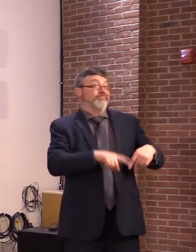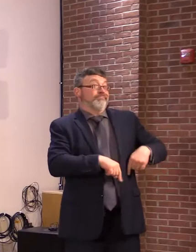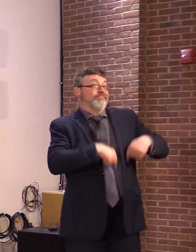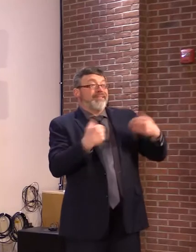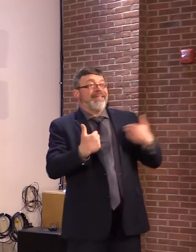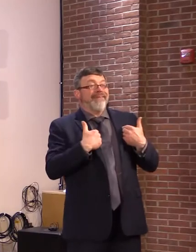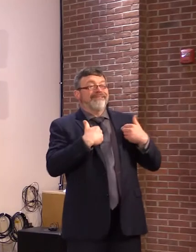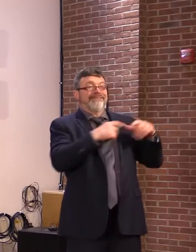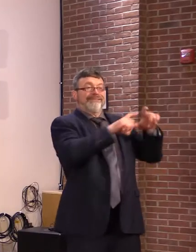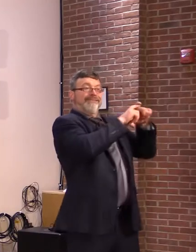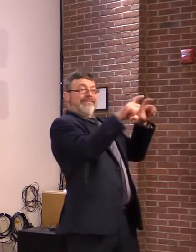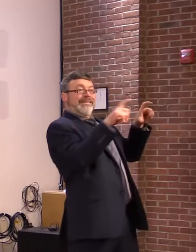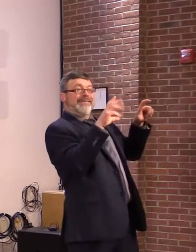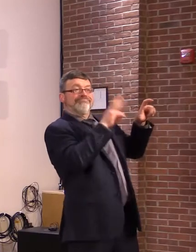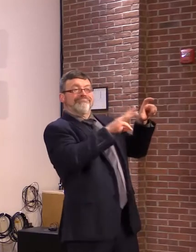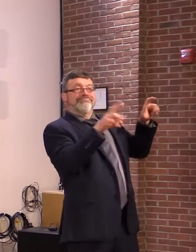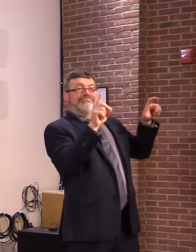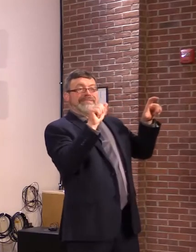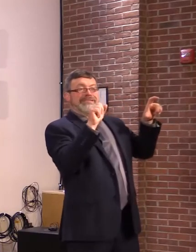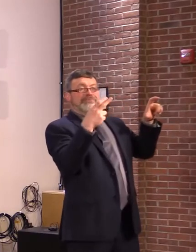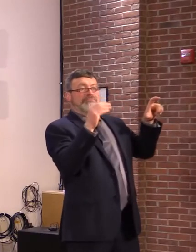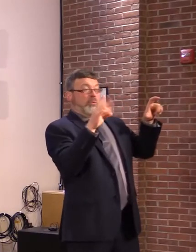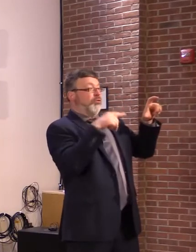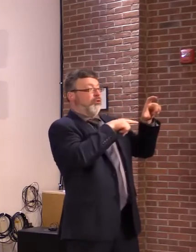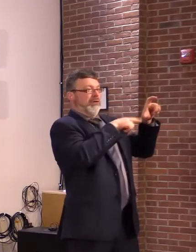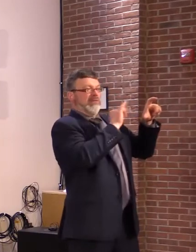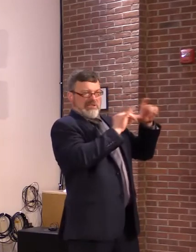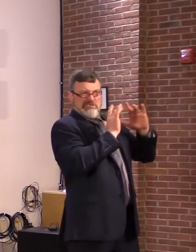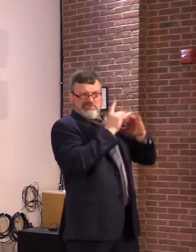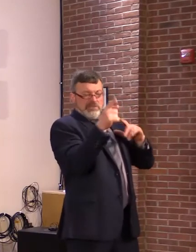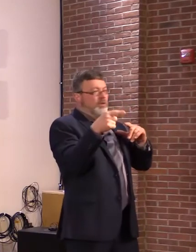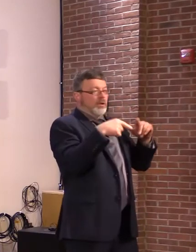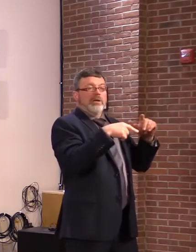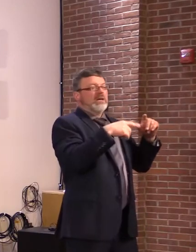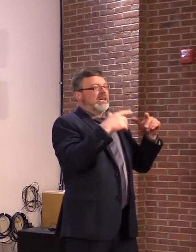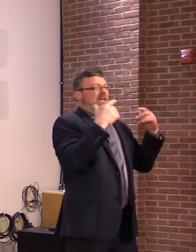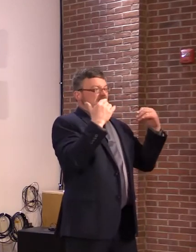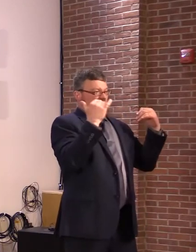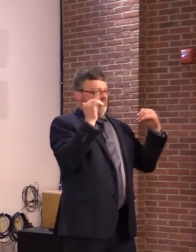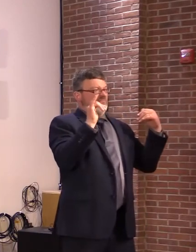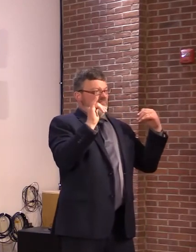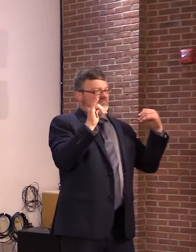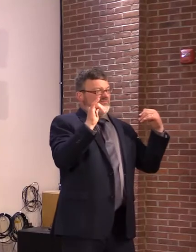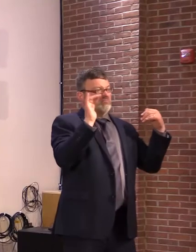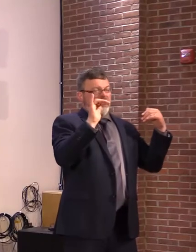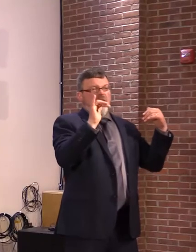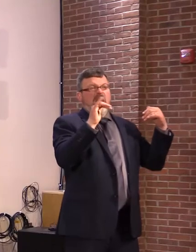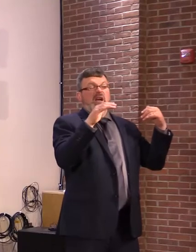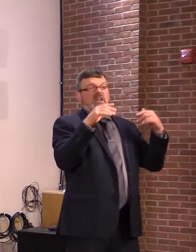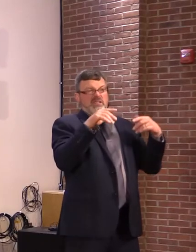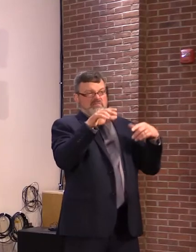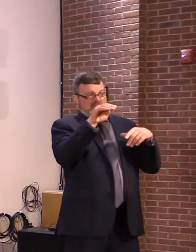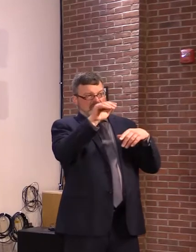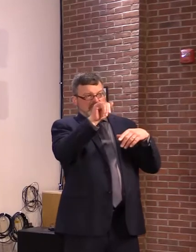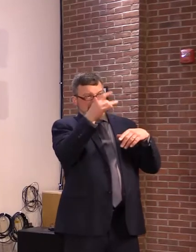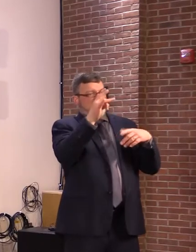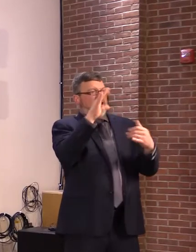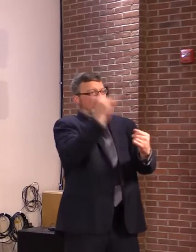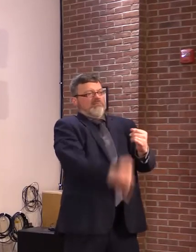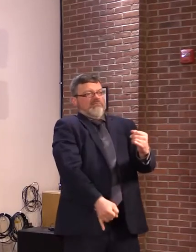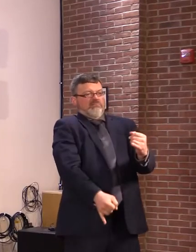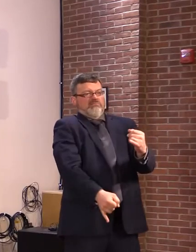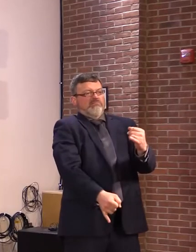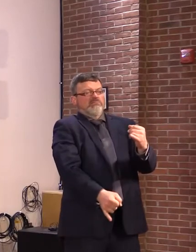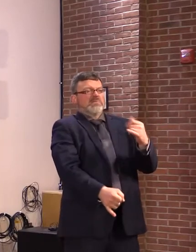update to that will be May 18th. The dashboard's been an amazing effort by our teams in response to this